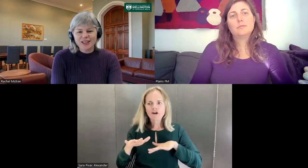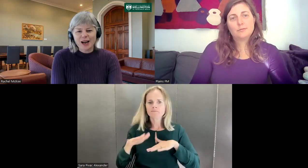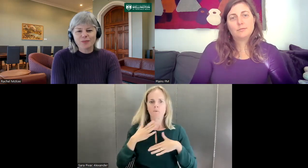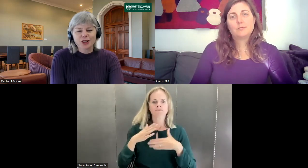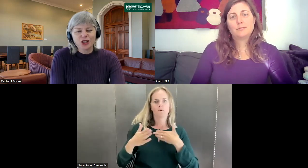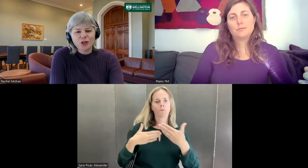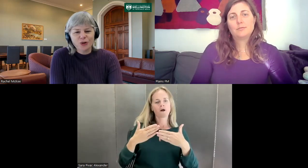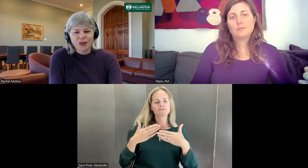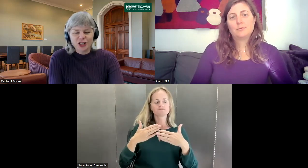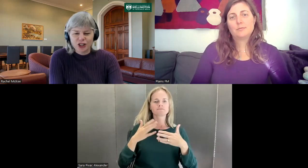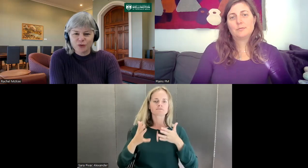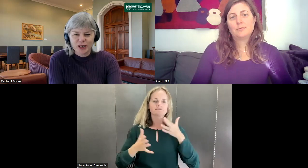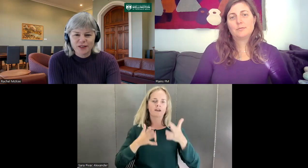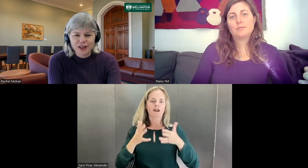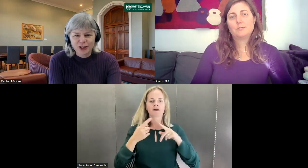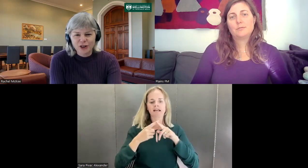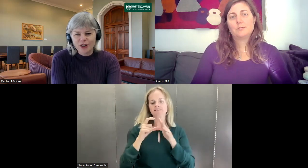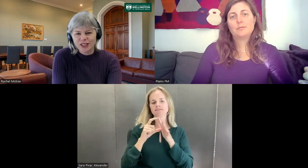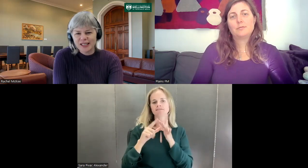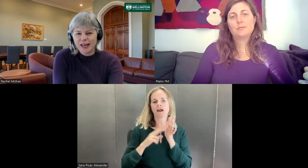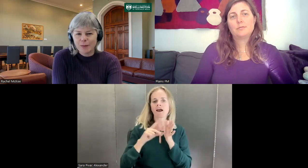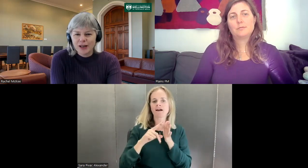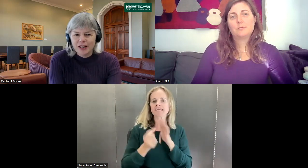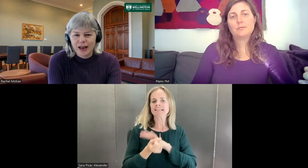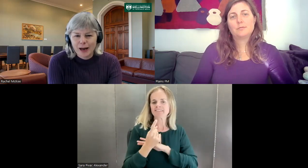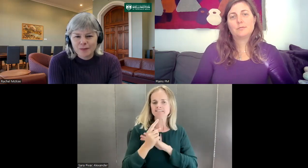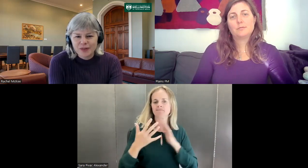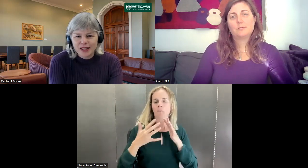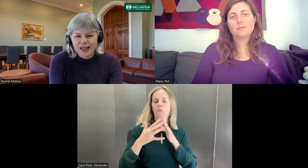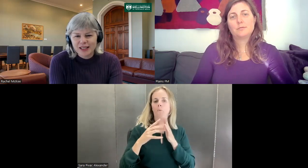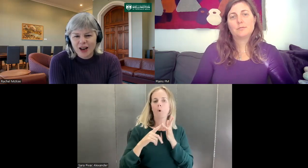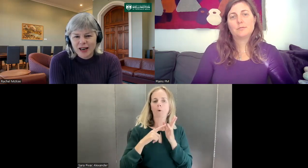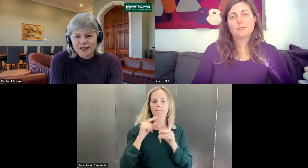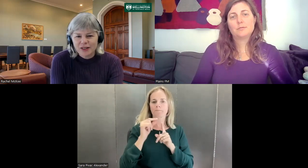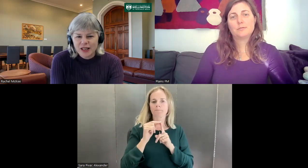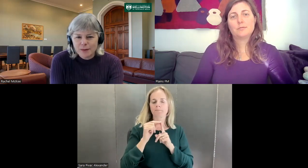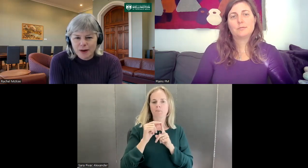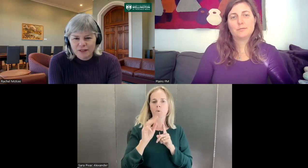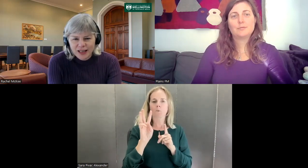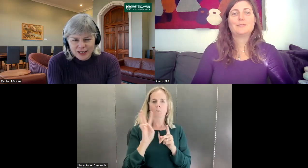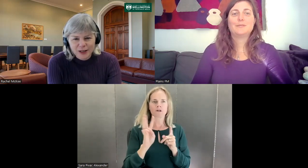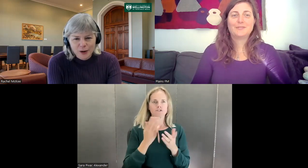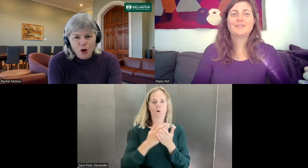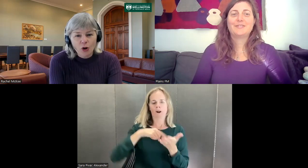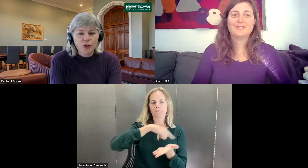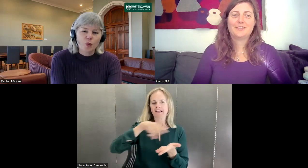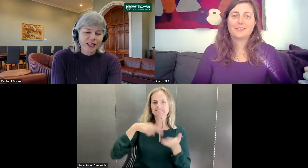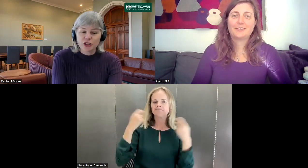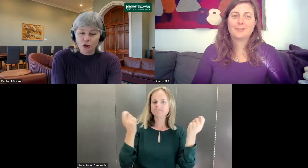she took initiative with Deaf Aotearoa to set up a sign theme event on Wellington on a